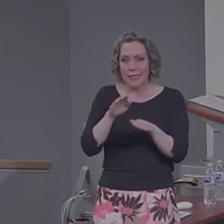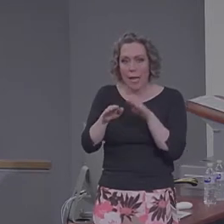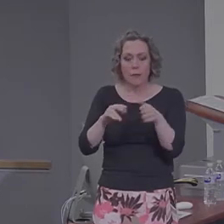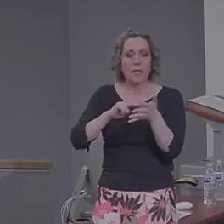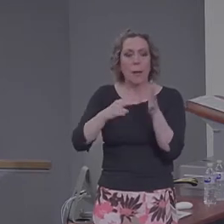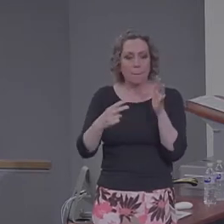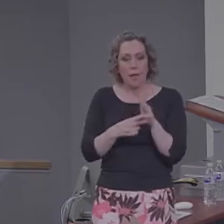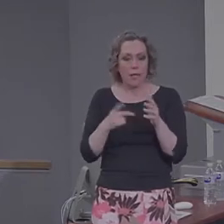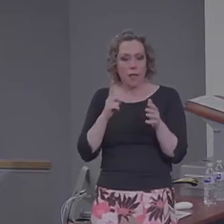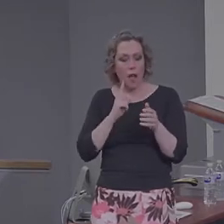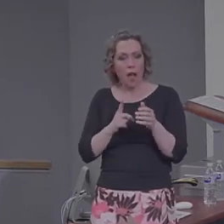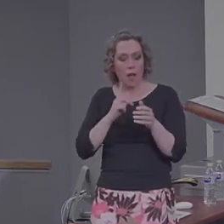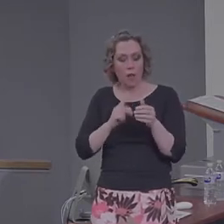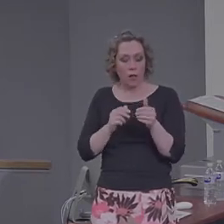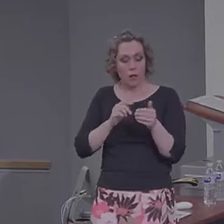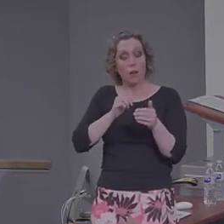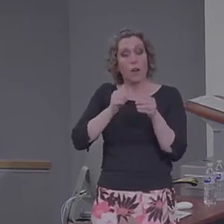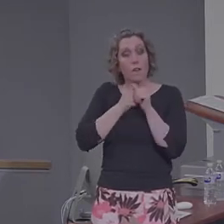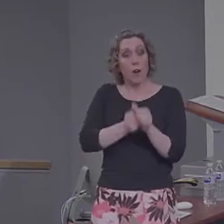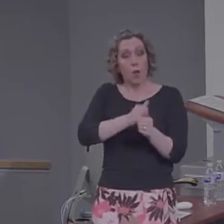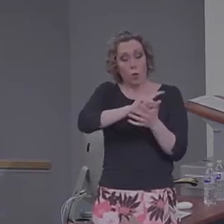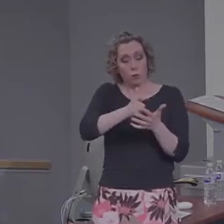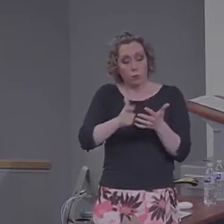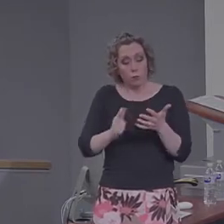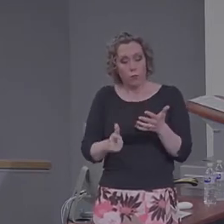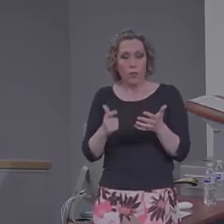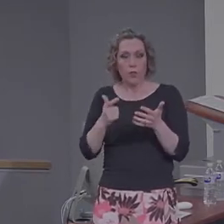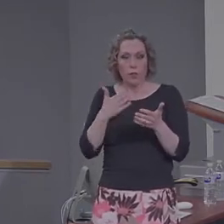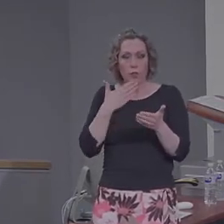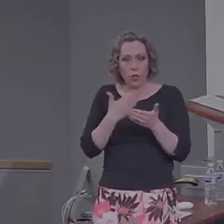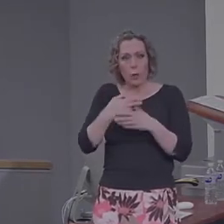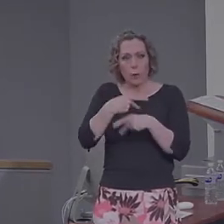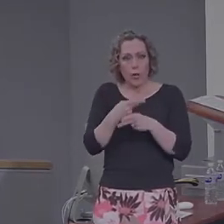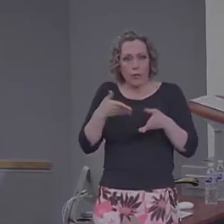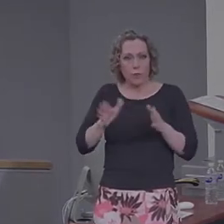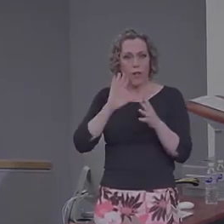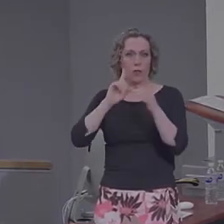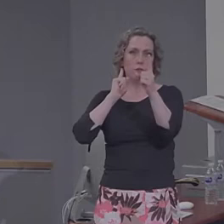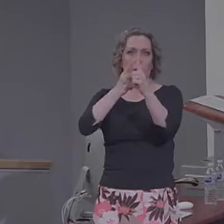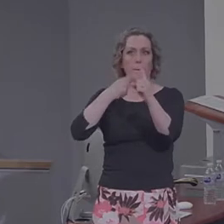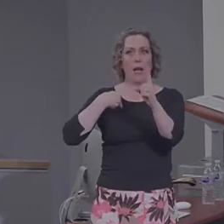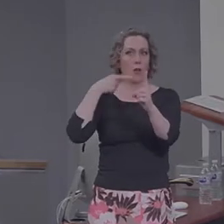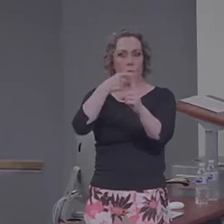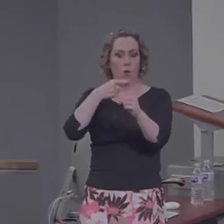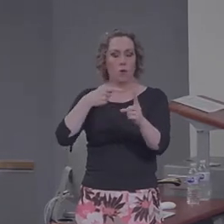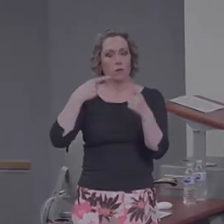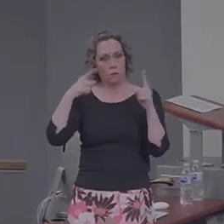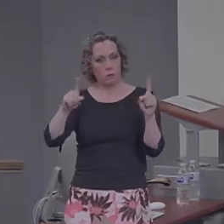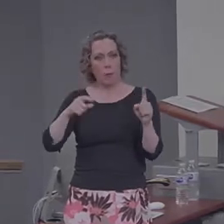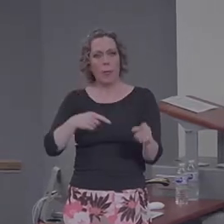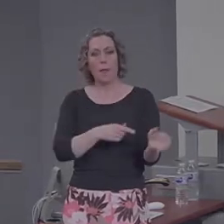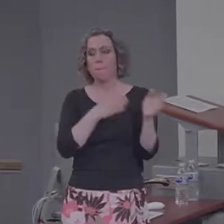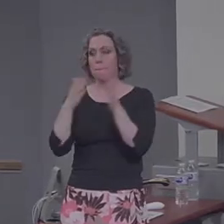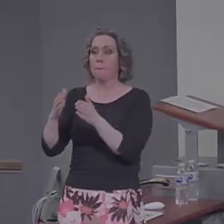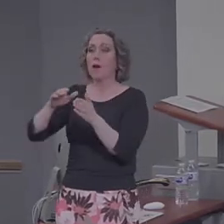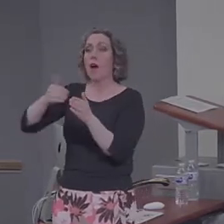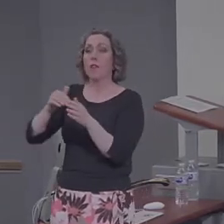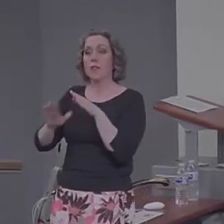toward achieving your goal. It's relevant to solving the problem. Other steps are steps that are irrelevant that,